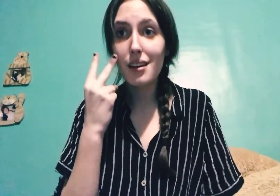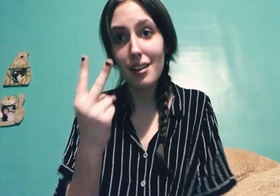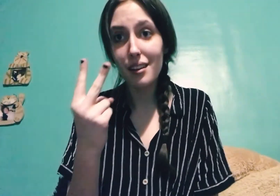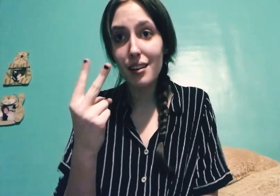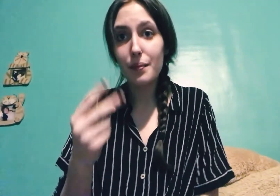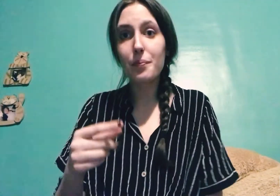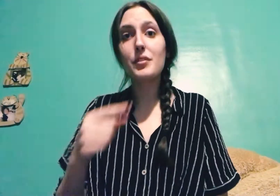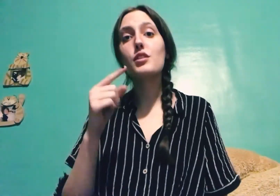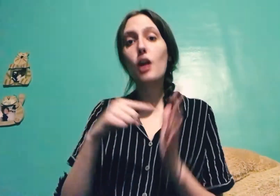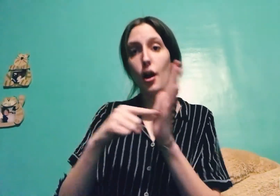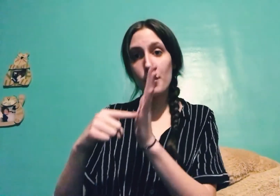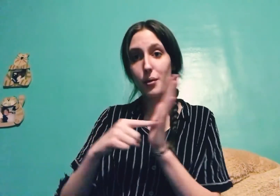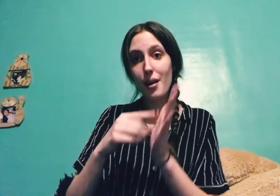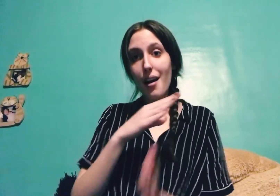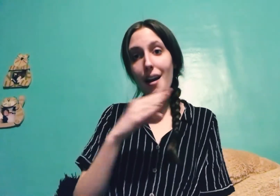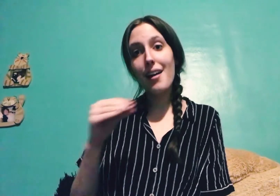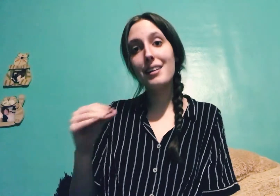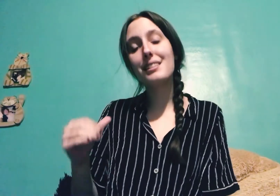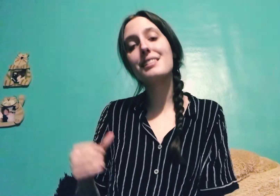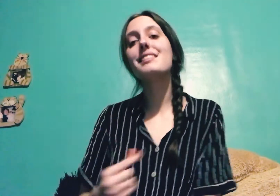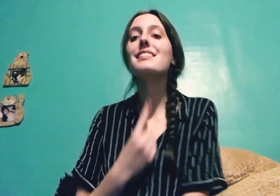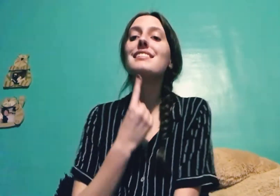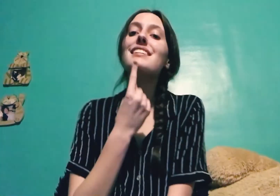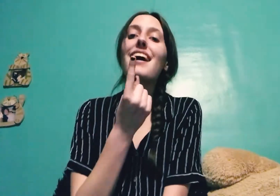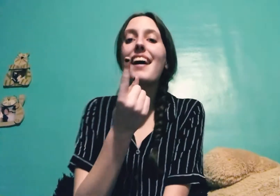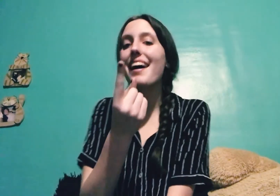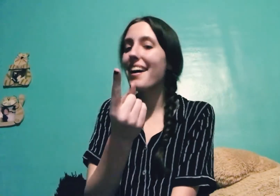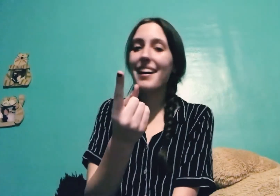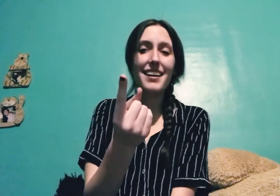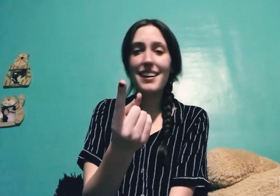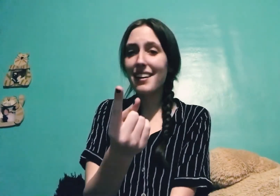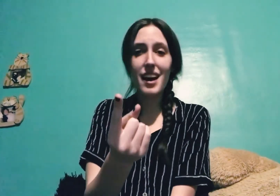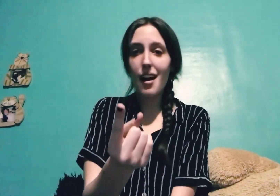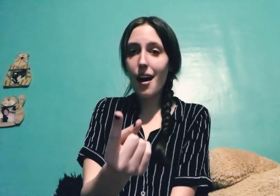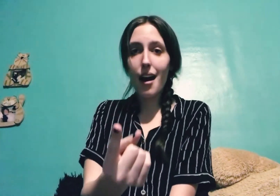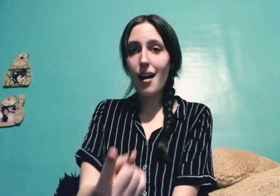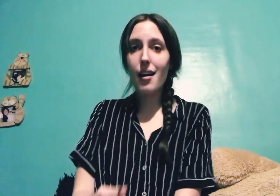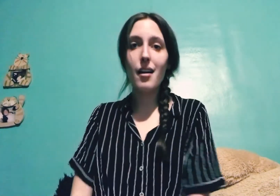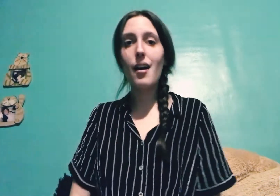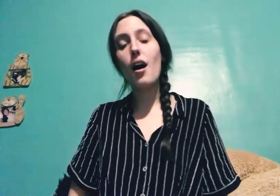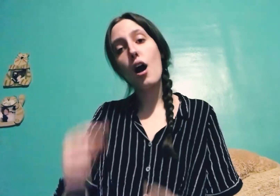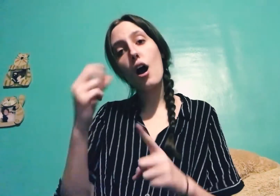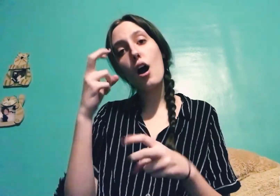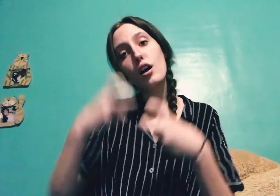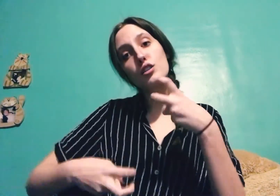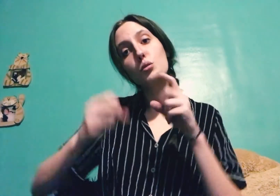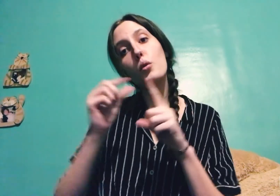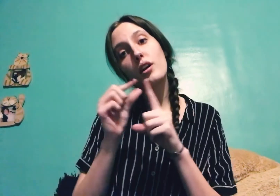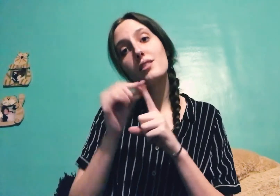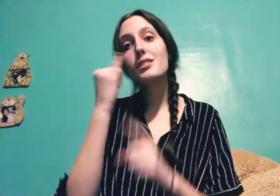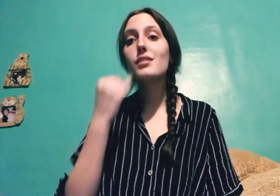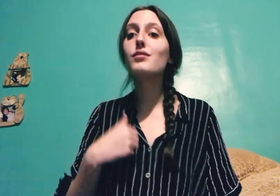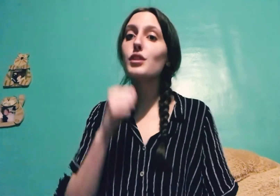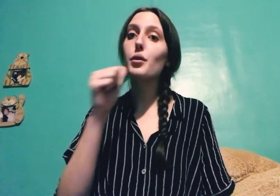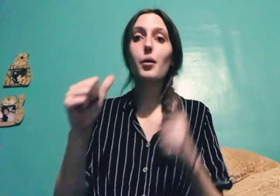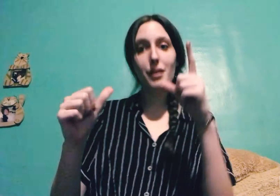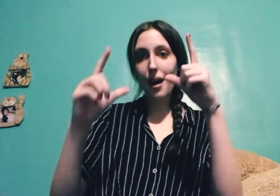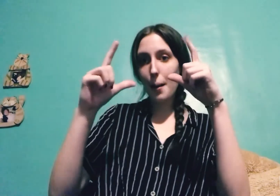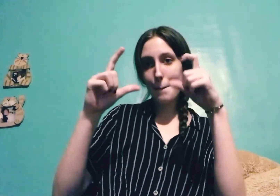Show and tell Harsh words if you don't get a